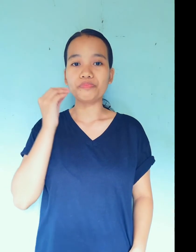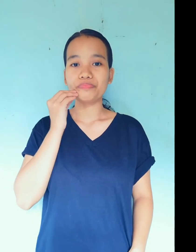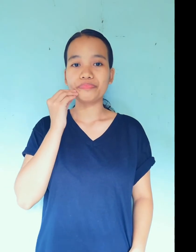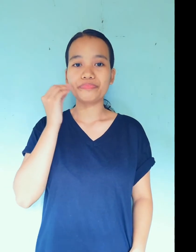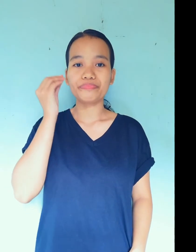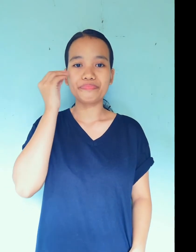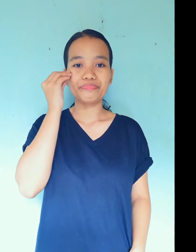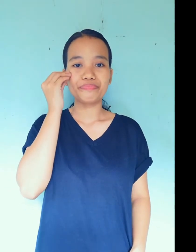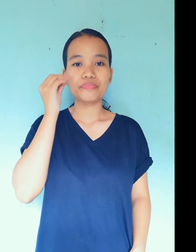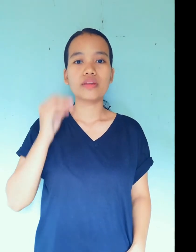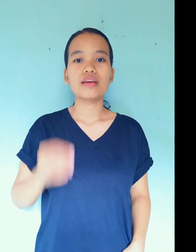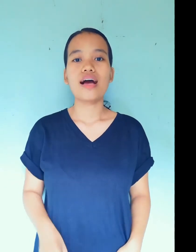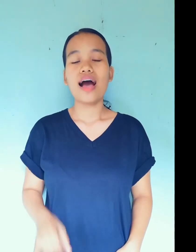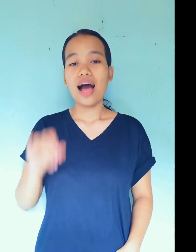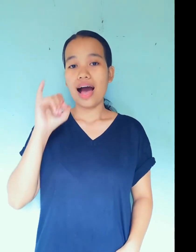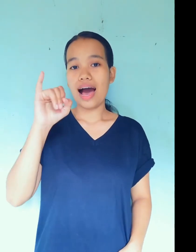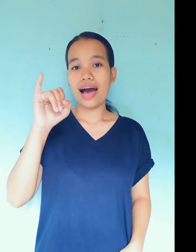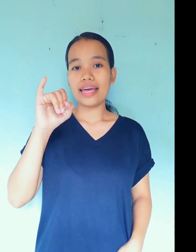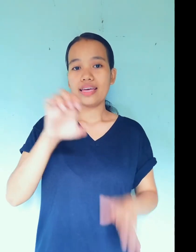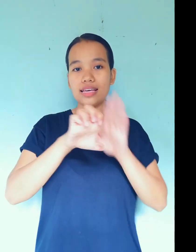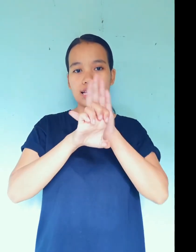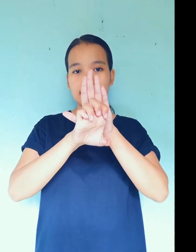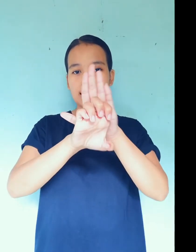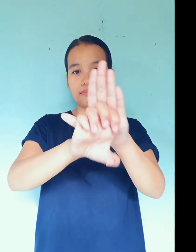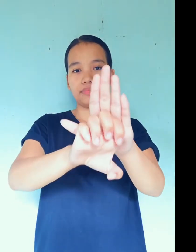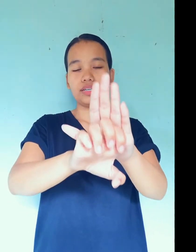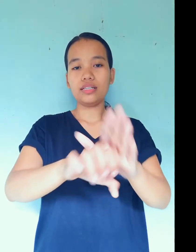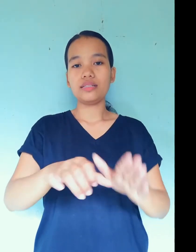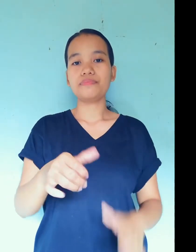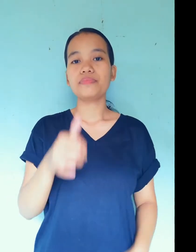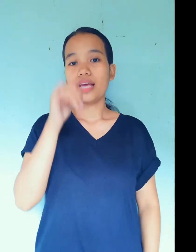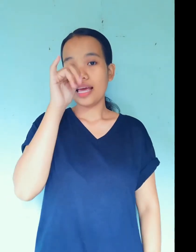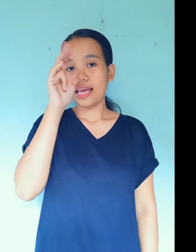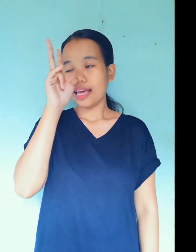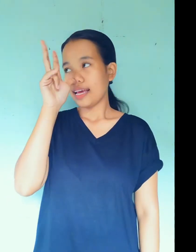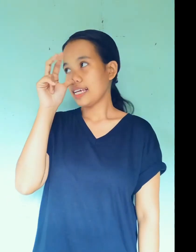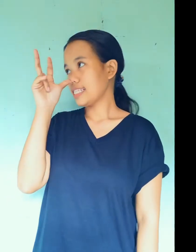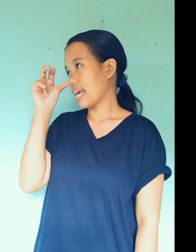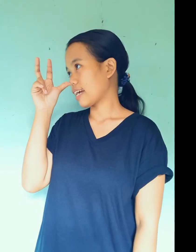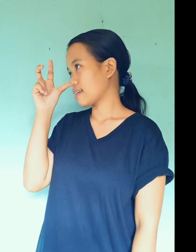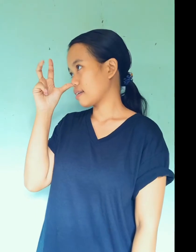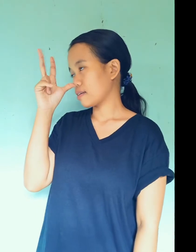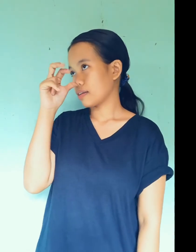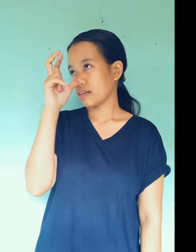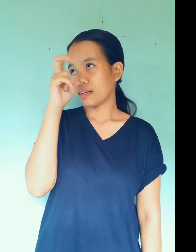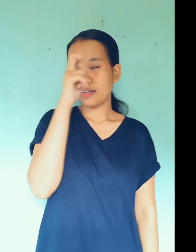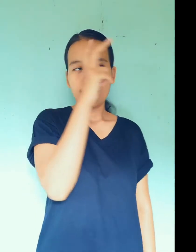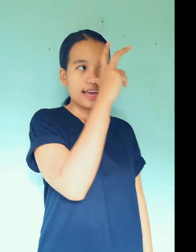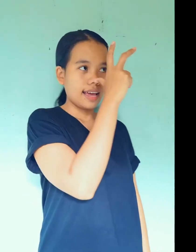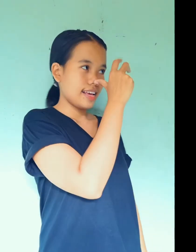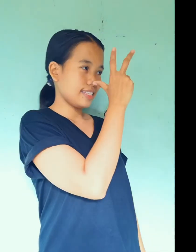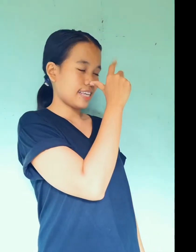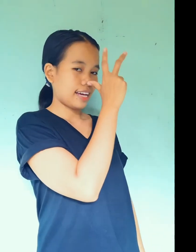I example, insect. Insect.